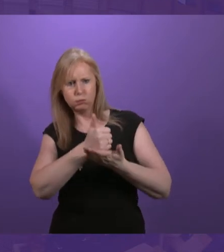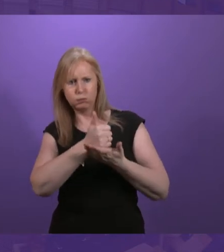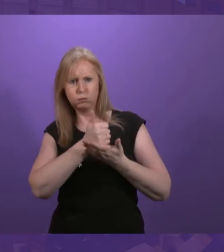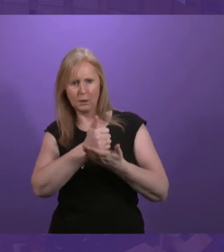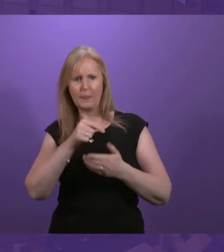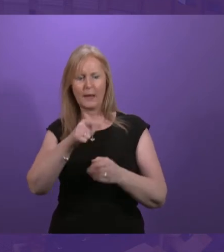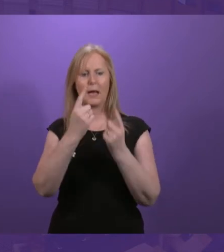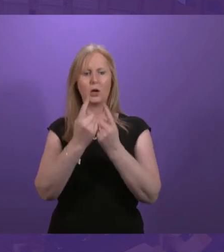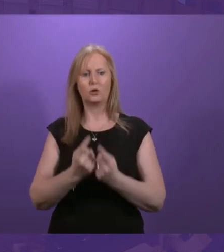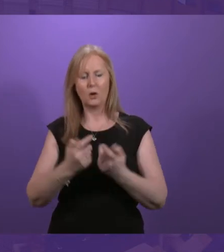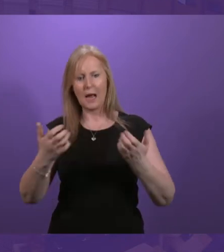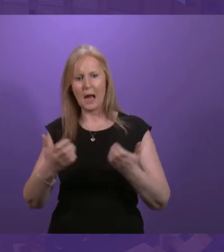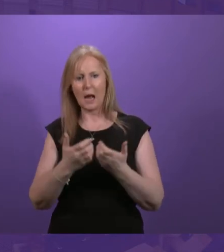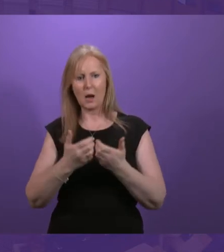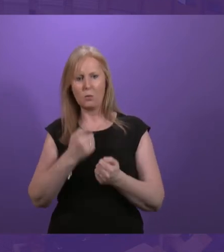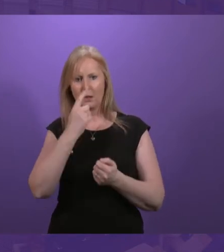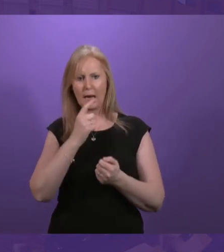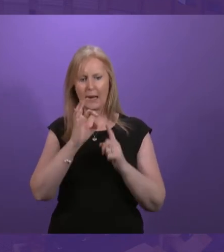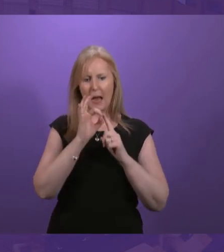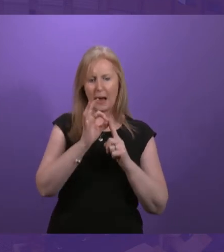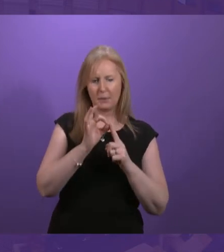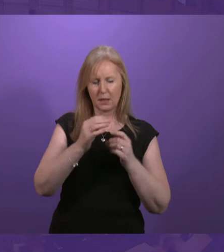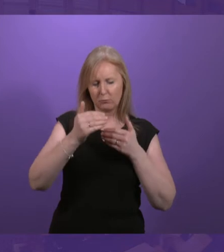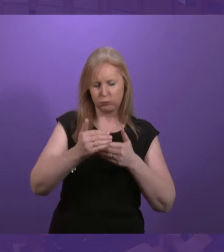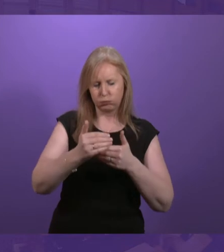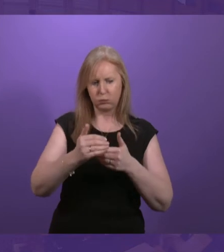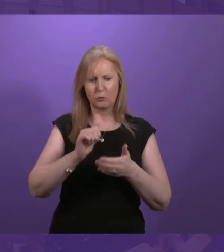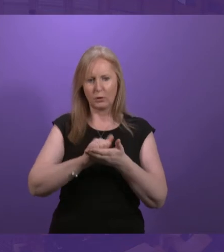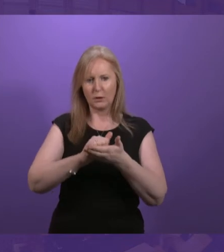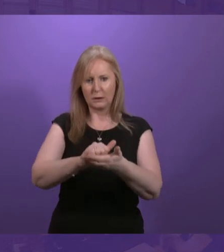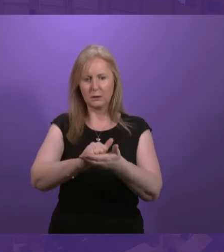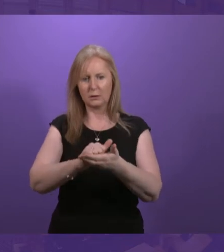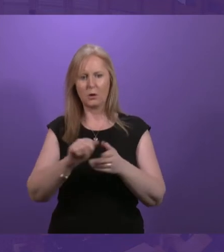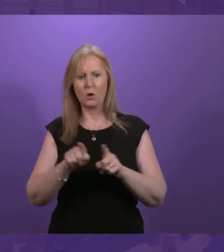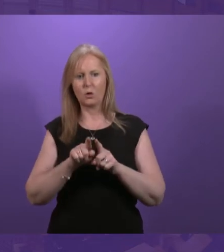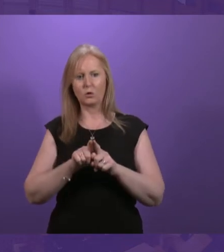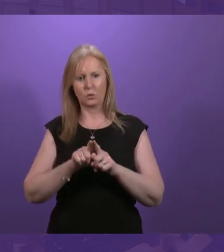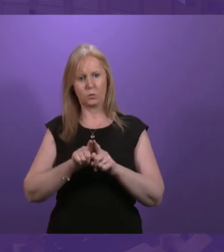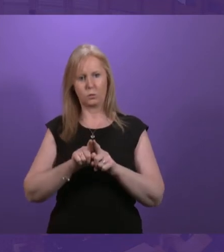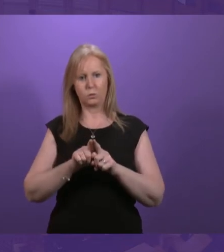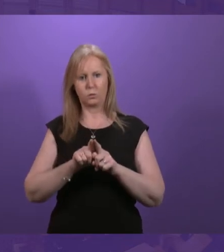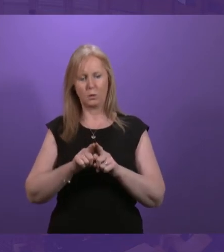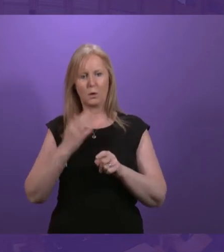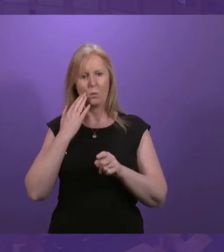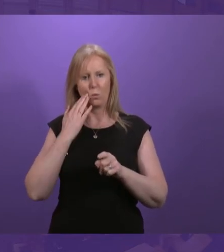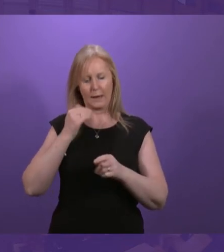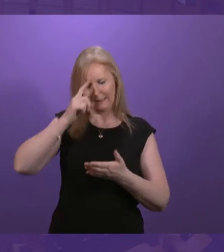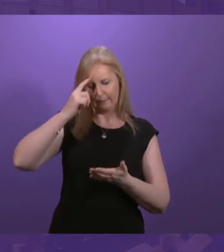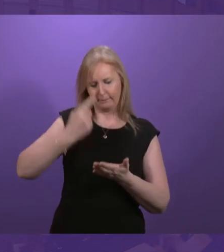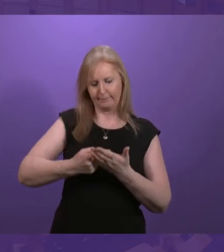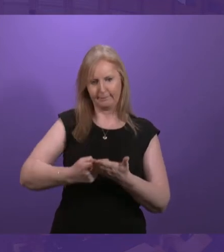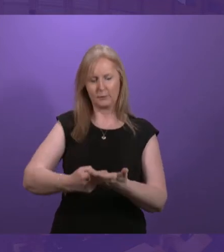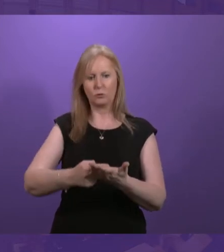issue to see how we can get the application stage right, how we can get the decision, the desk-based decisions correct,